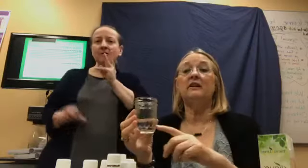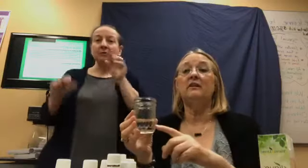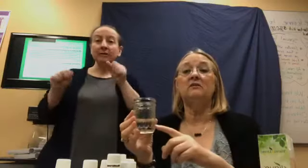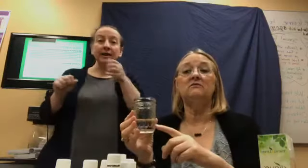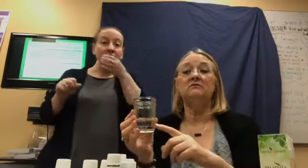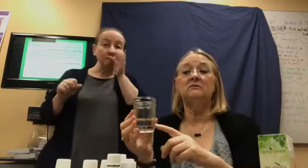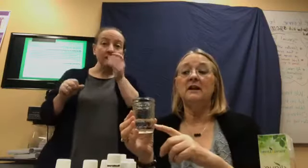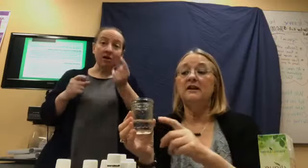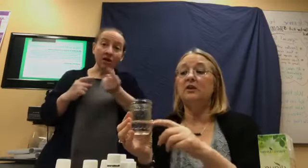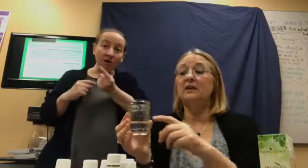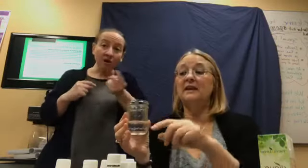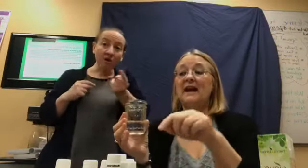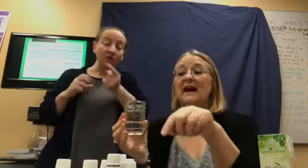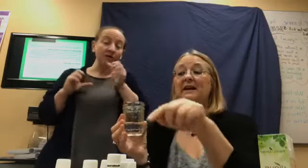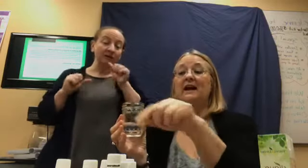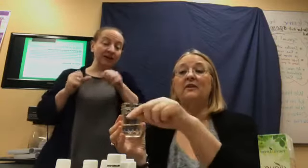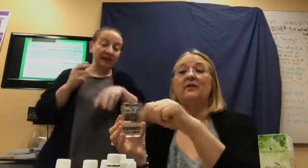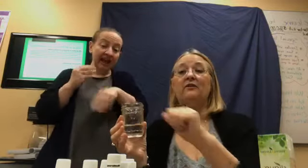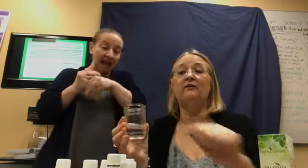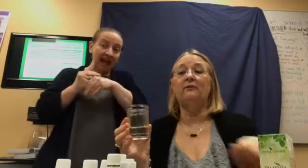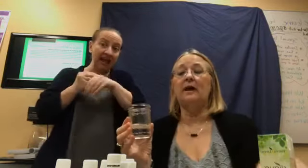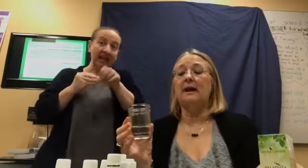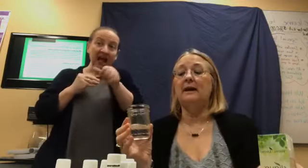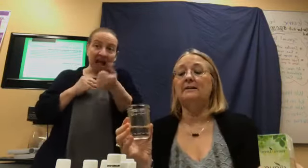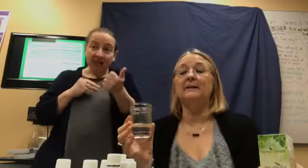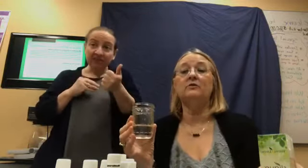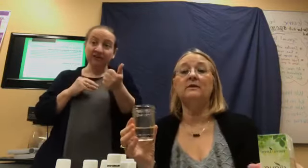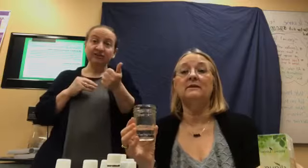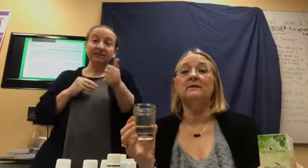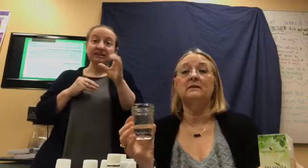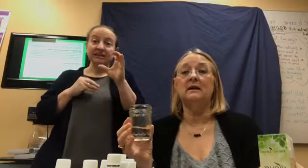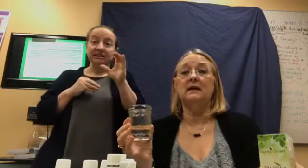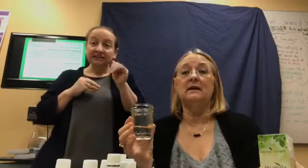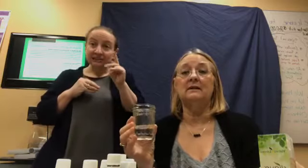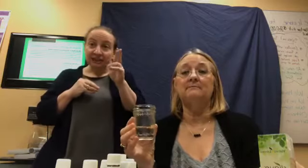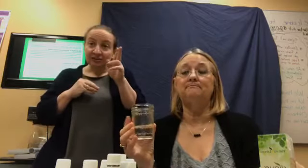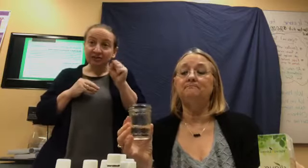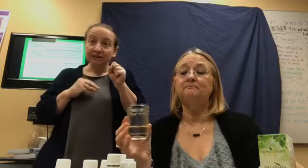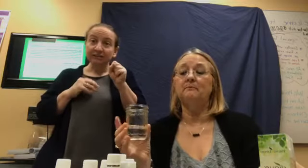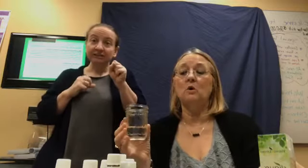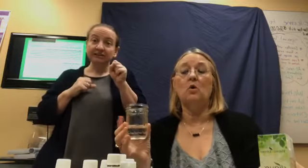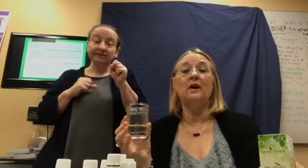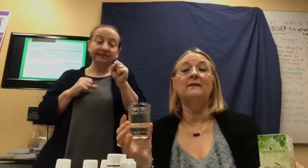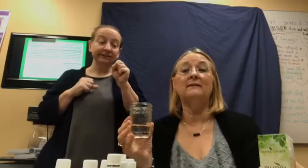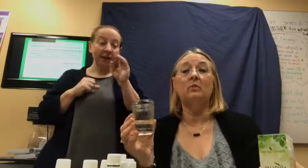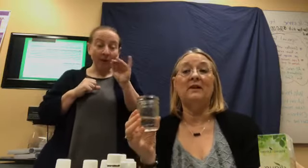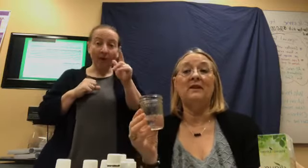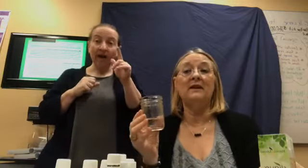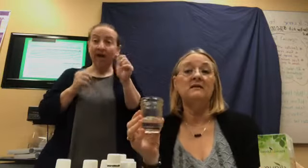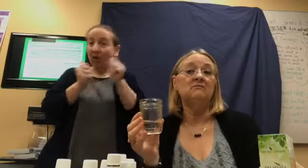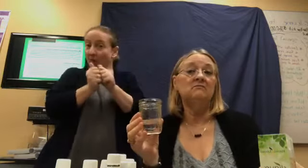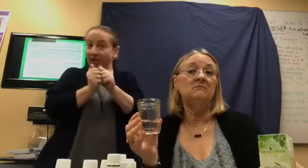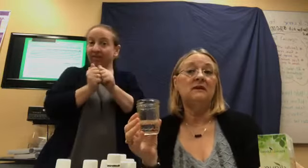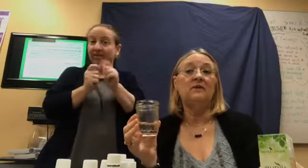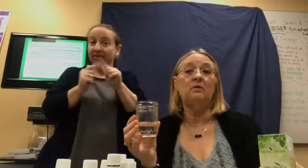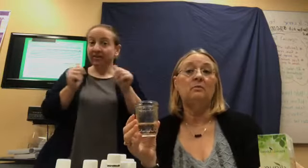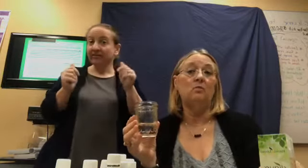alone. You can add other citrus oils with it if you want.